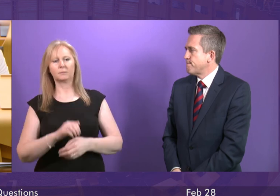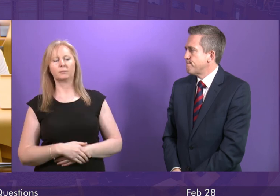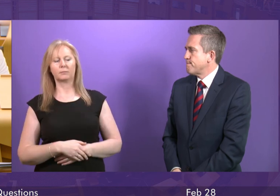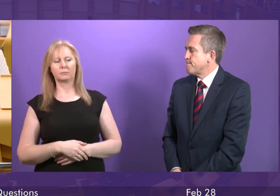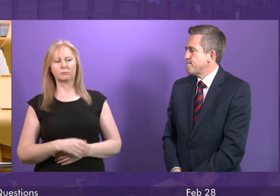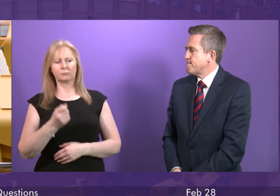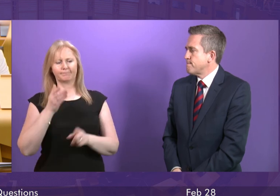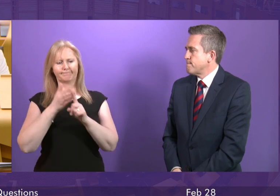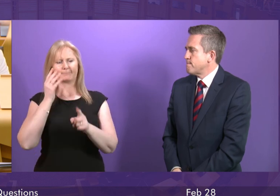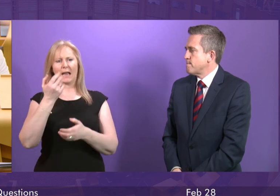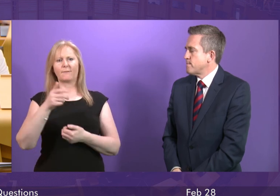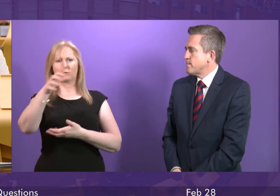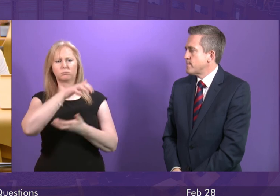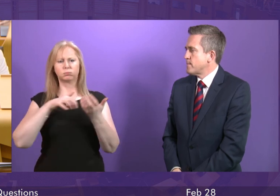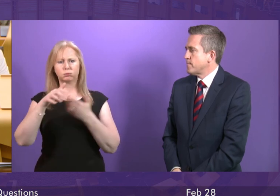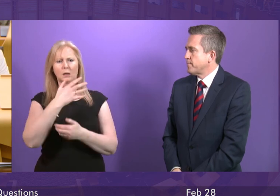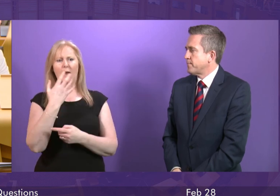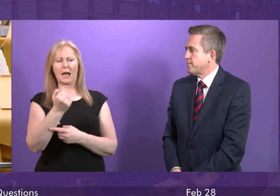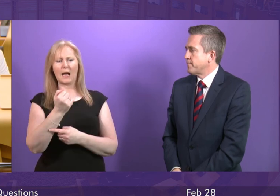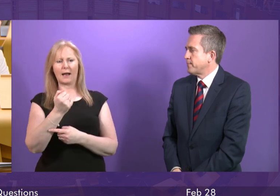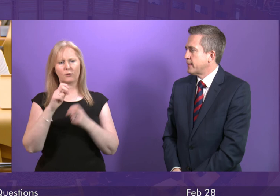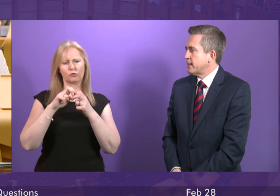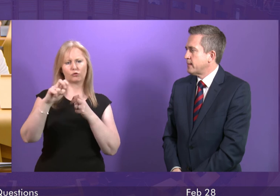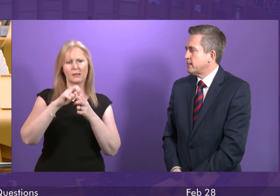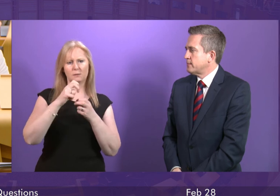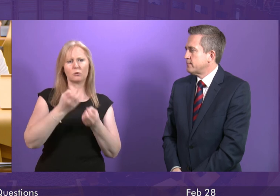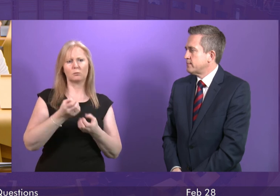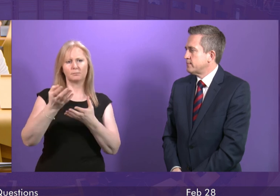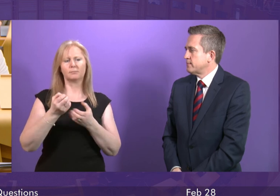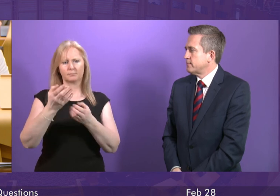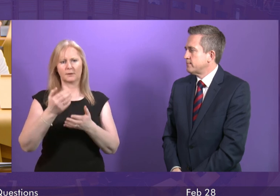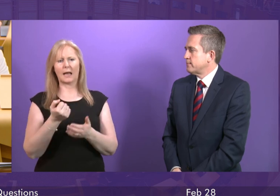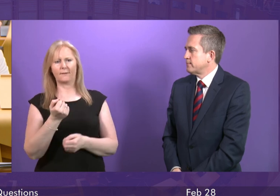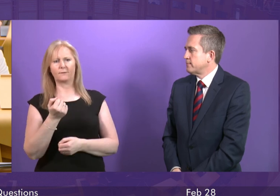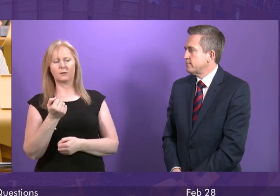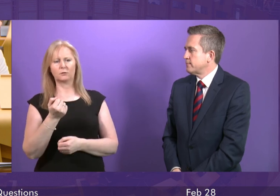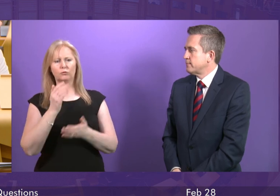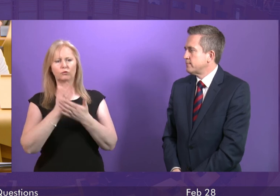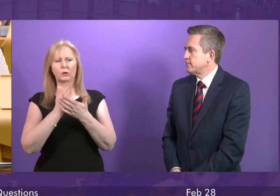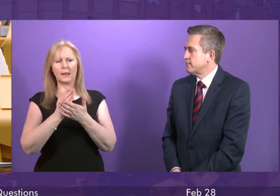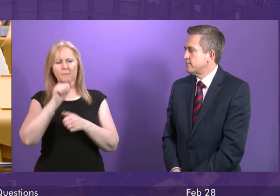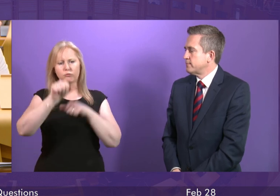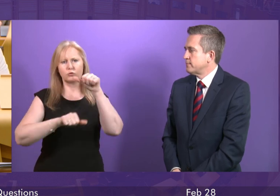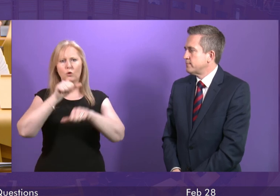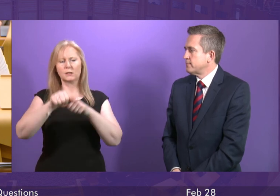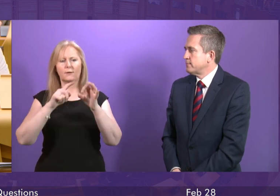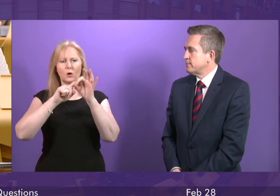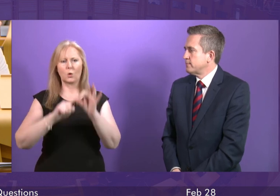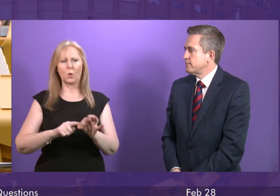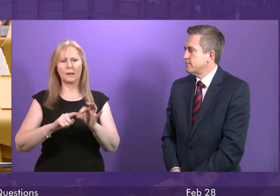certainly we recognise the concerns around transportation. Our position is that ideally the process of quality meat production should take place